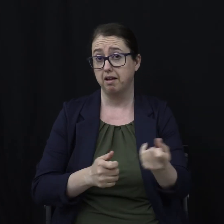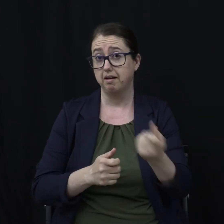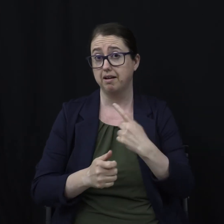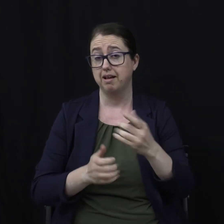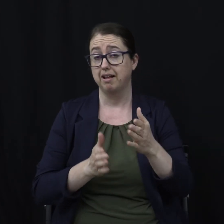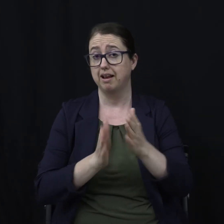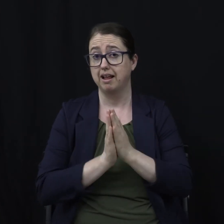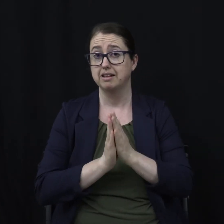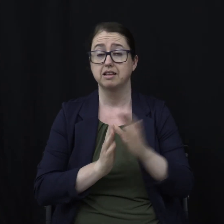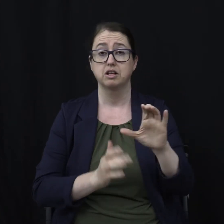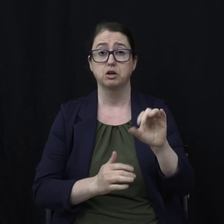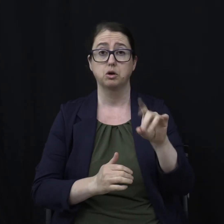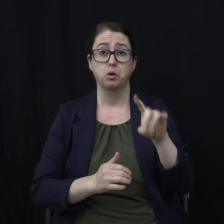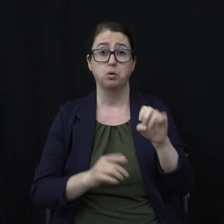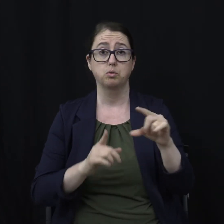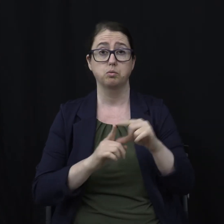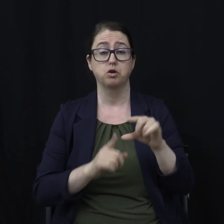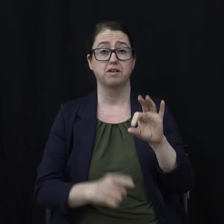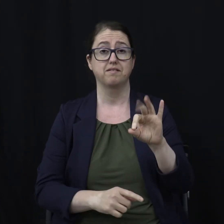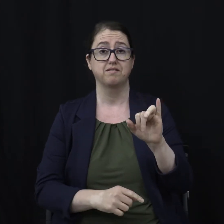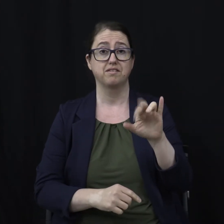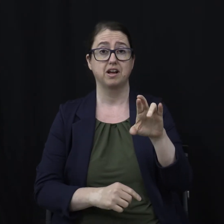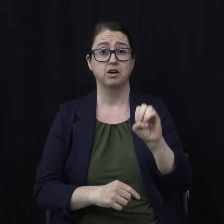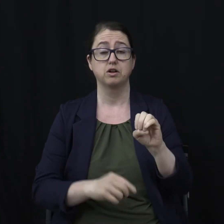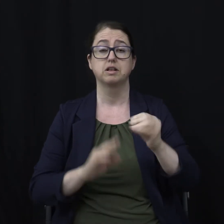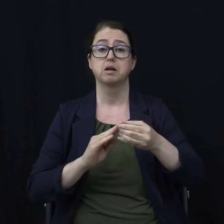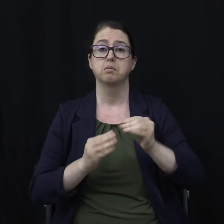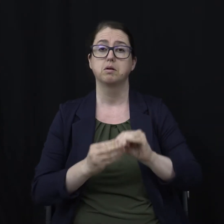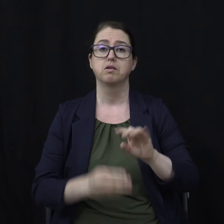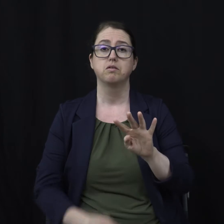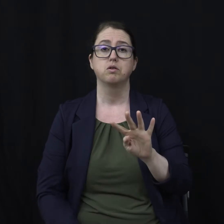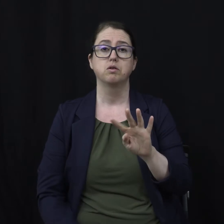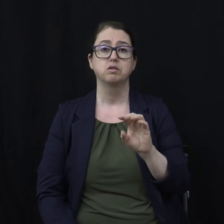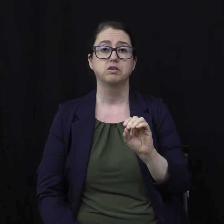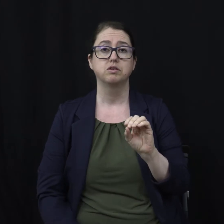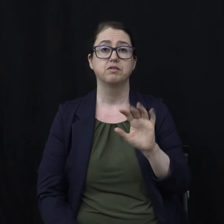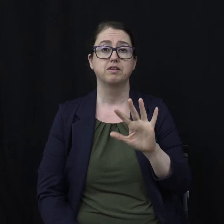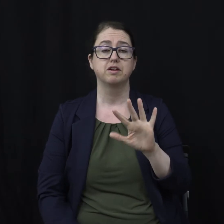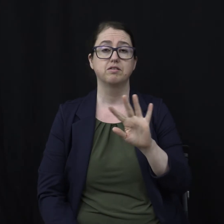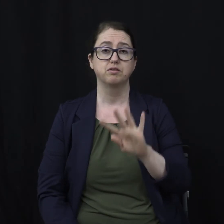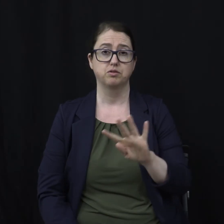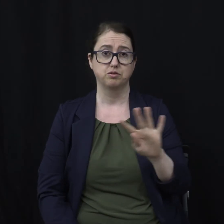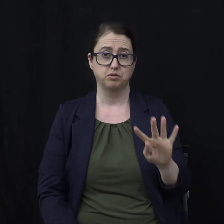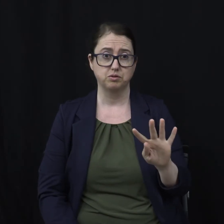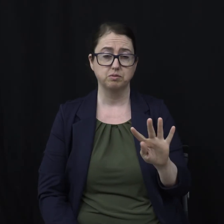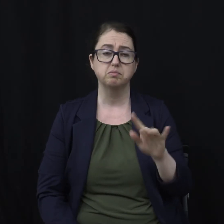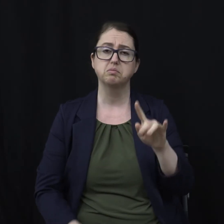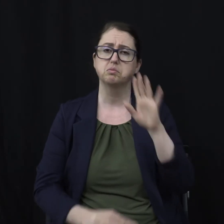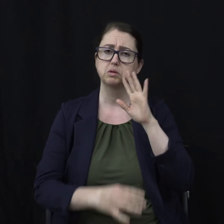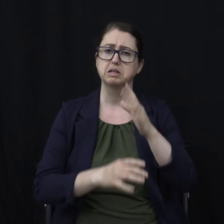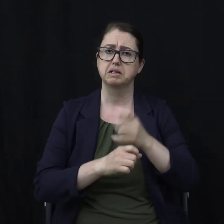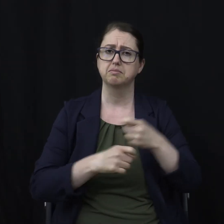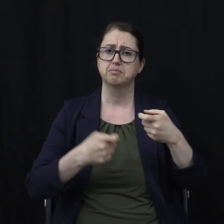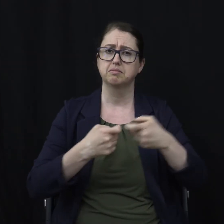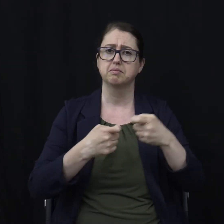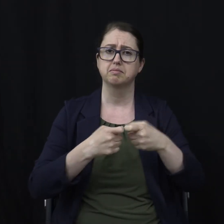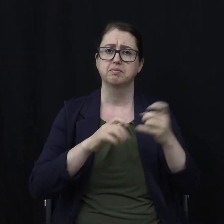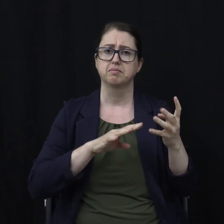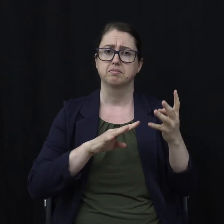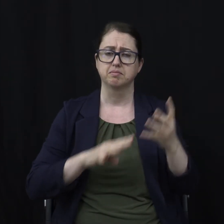You need to text the code or the word FIRE to the number 40544. You'll receive a digital download of